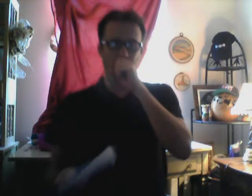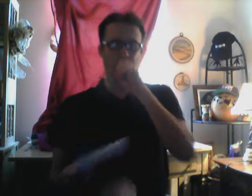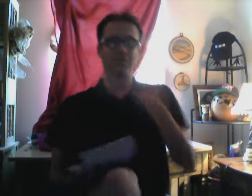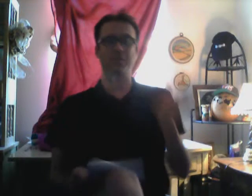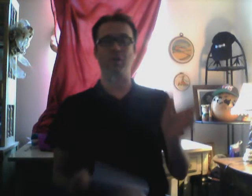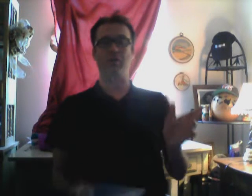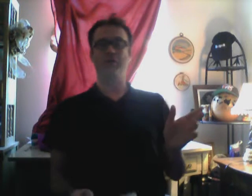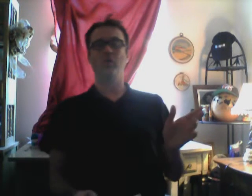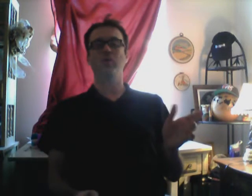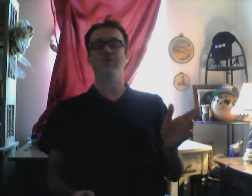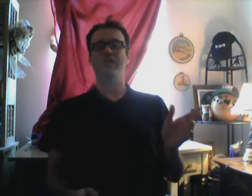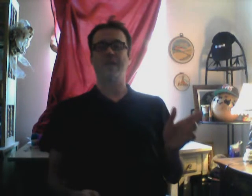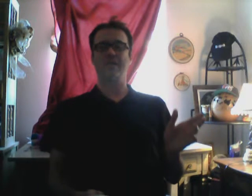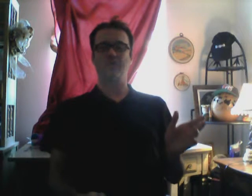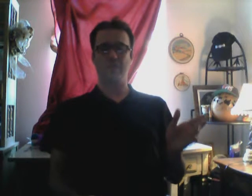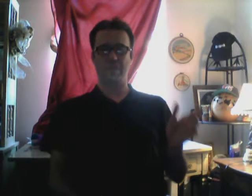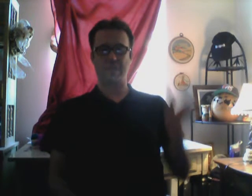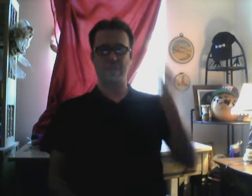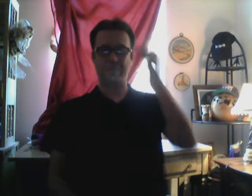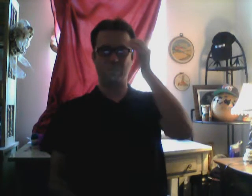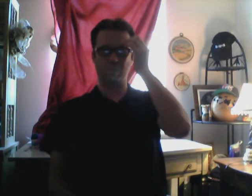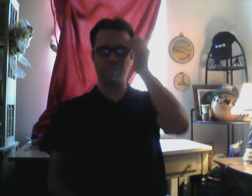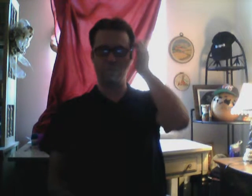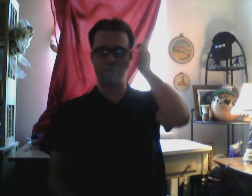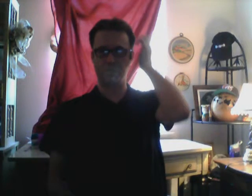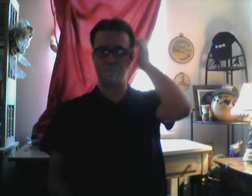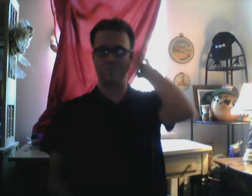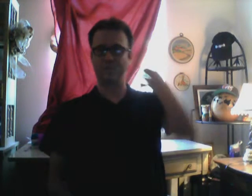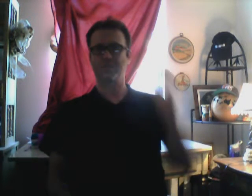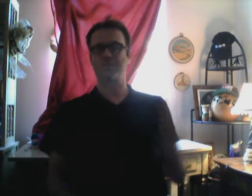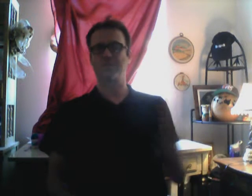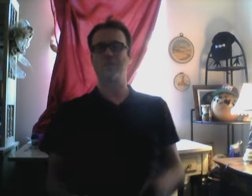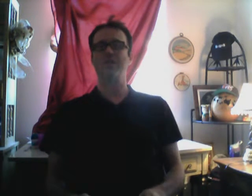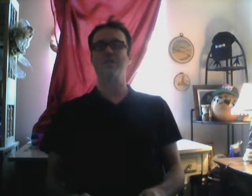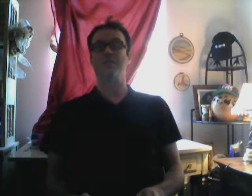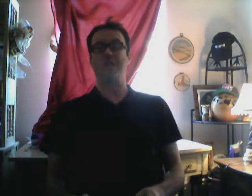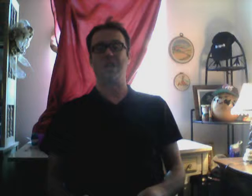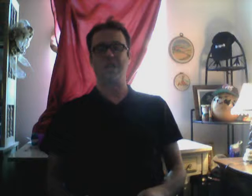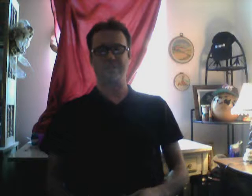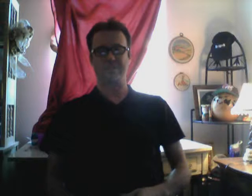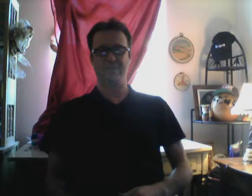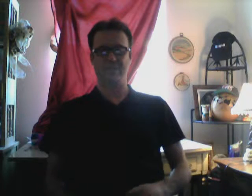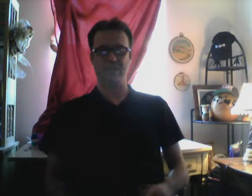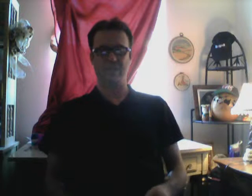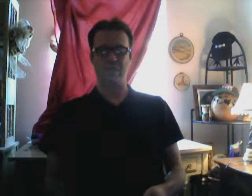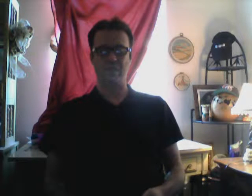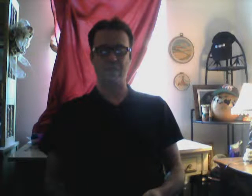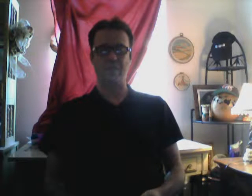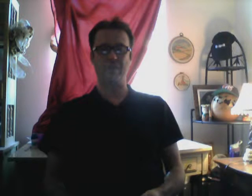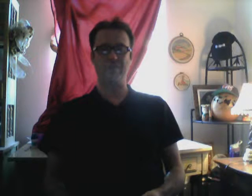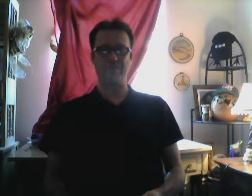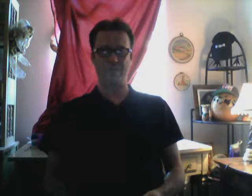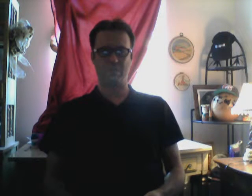So, of course, that relegate, that's one of the also reasons they're teaching me a lesson. And how they feel.